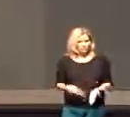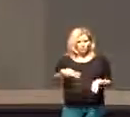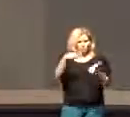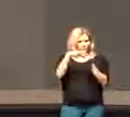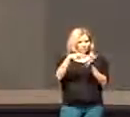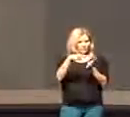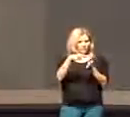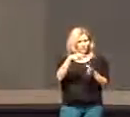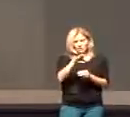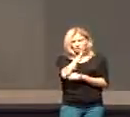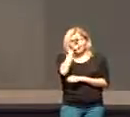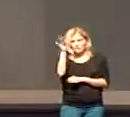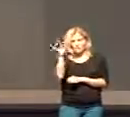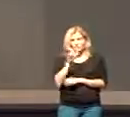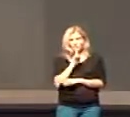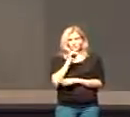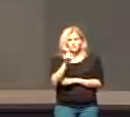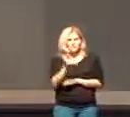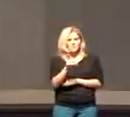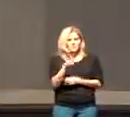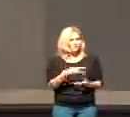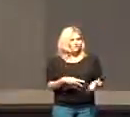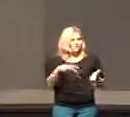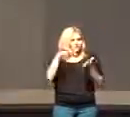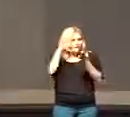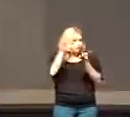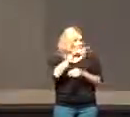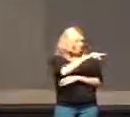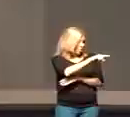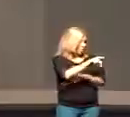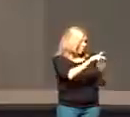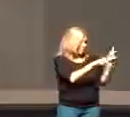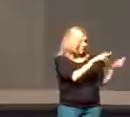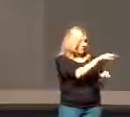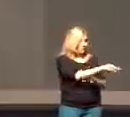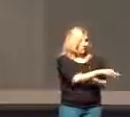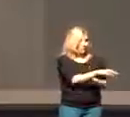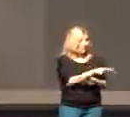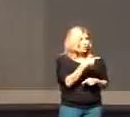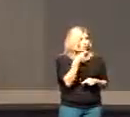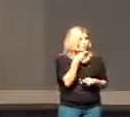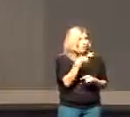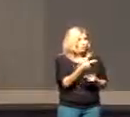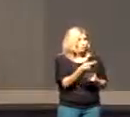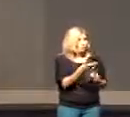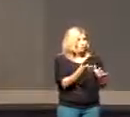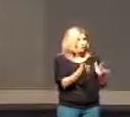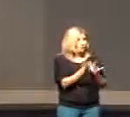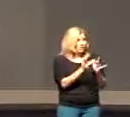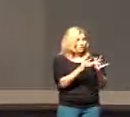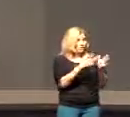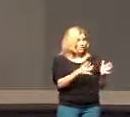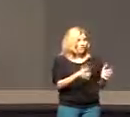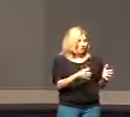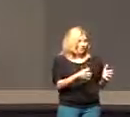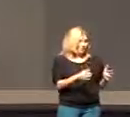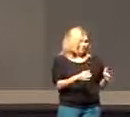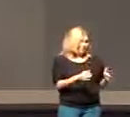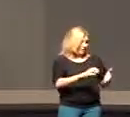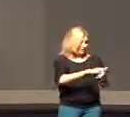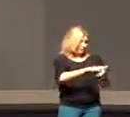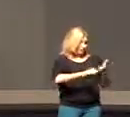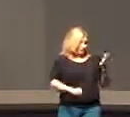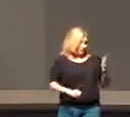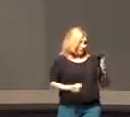it's just the spiritual truth of resurrection. Those people who claim to be Christians are gutting the very